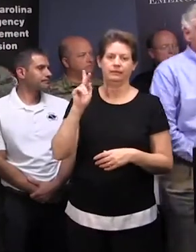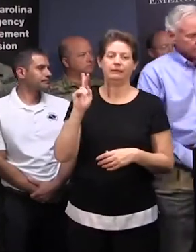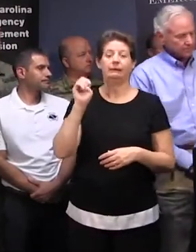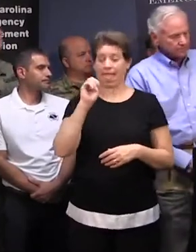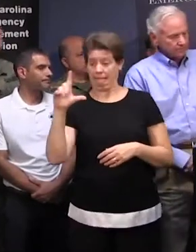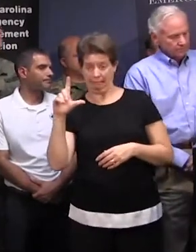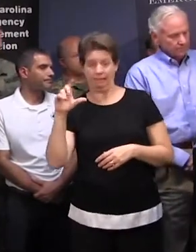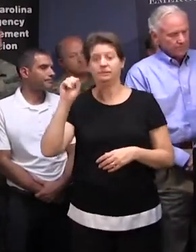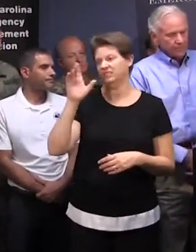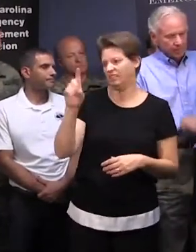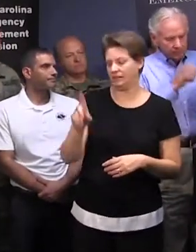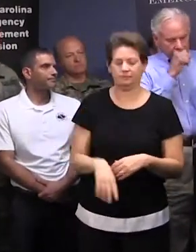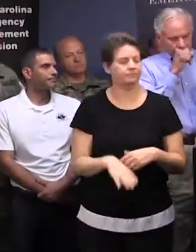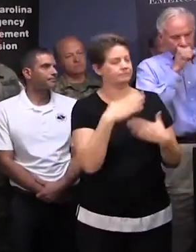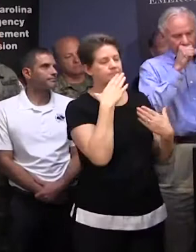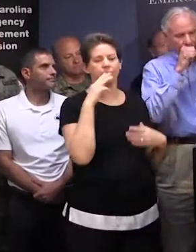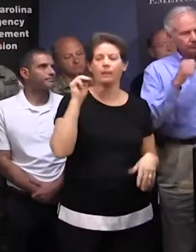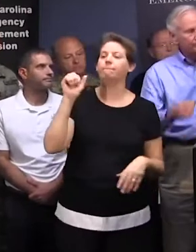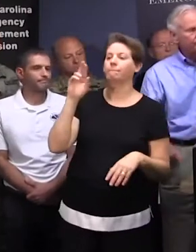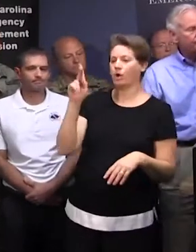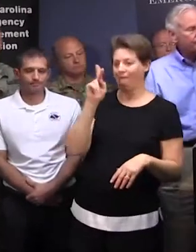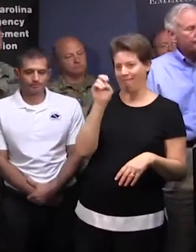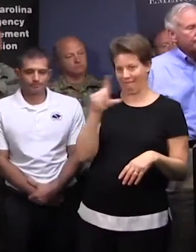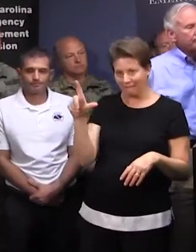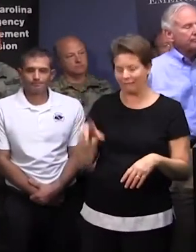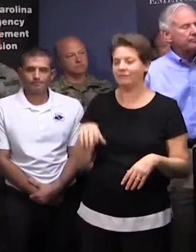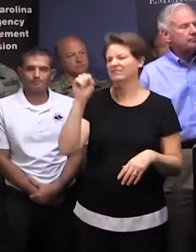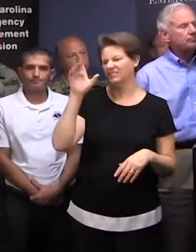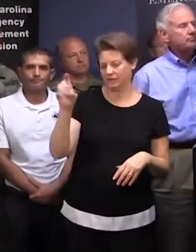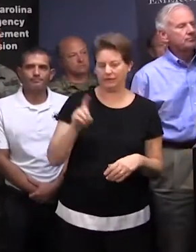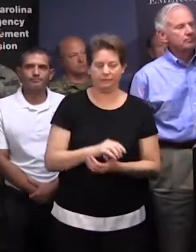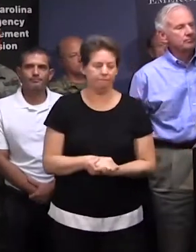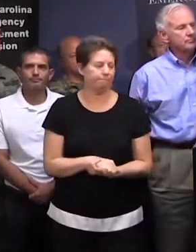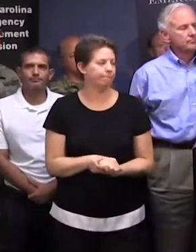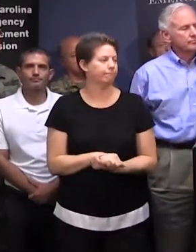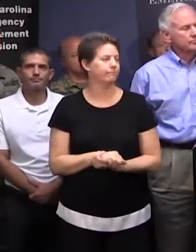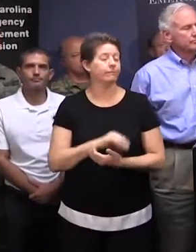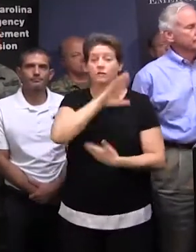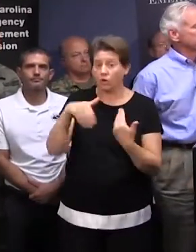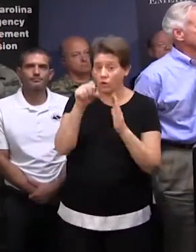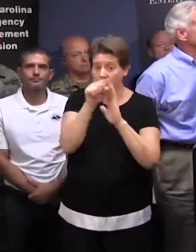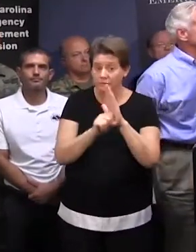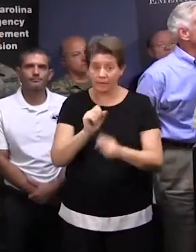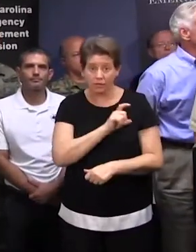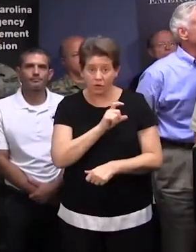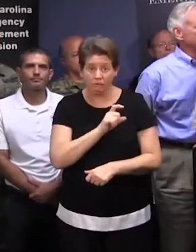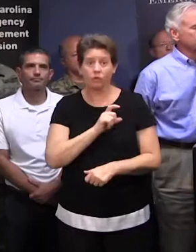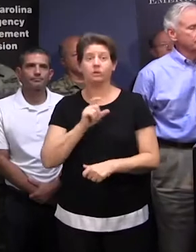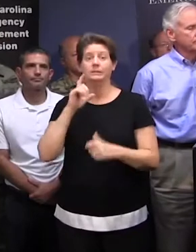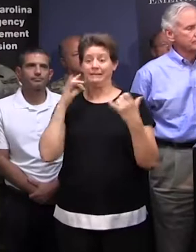Yes, sir. Good afternoon. Mark Keel, SLED Chief. We, as all of our state law enforcement partners, are now